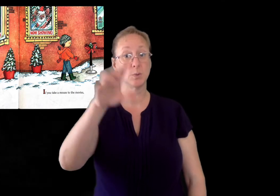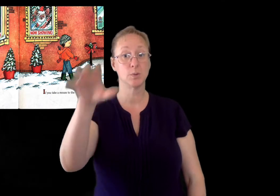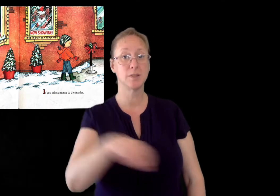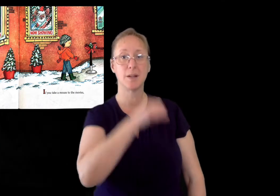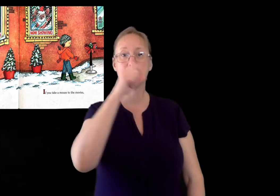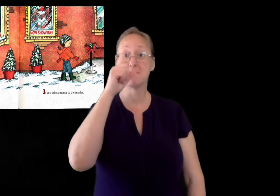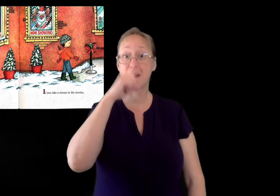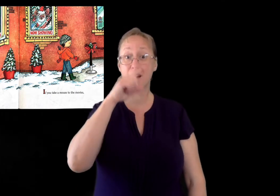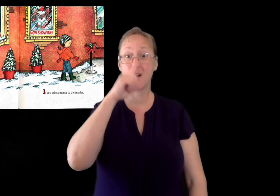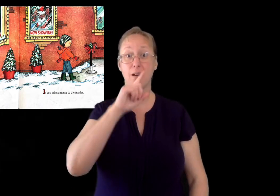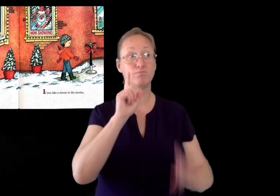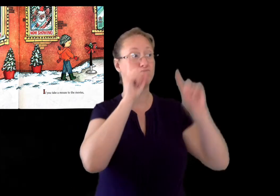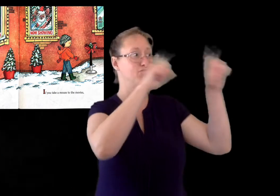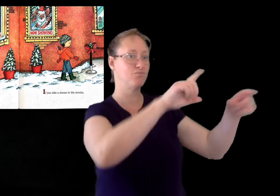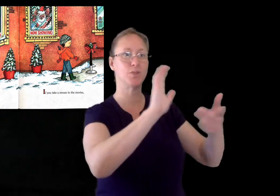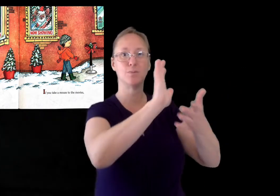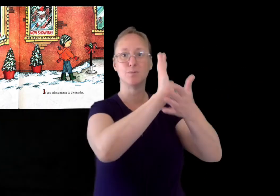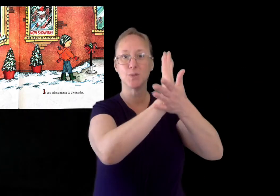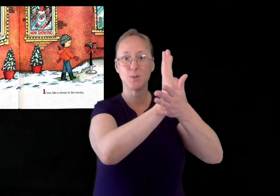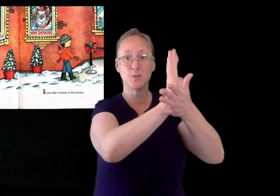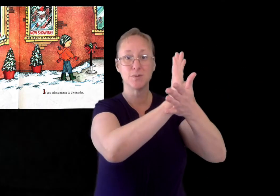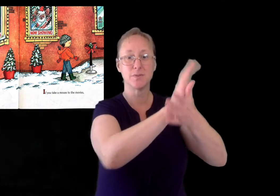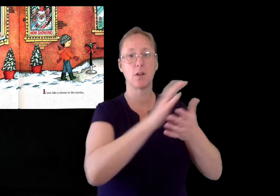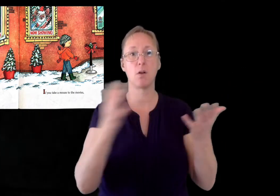If you take a mouse to the movies,